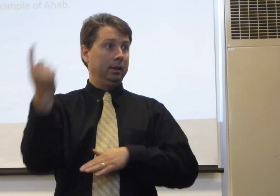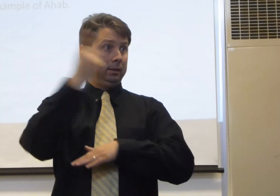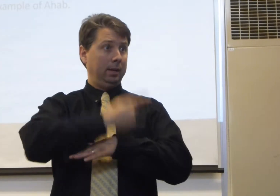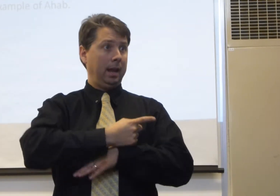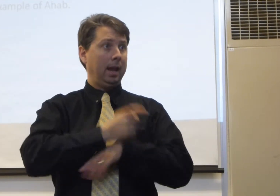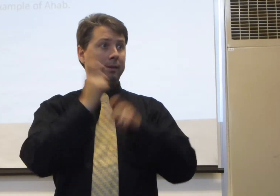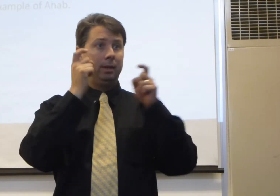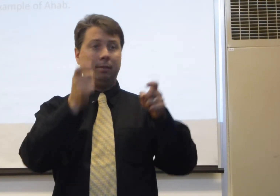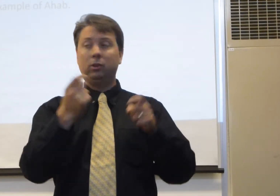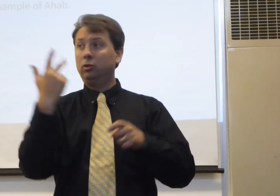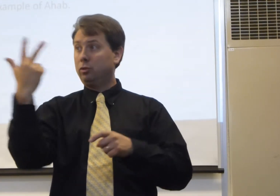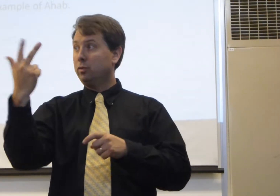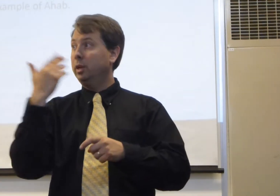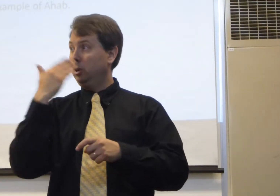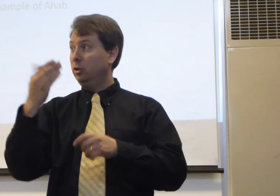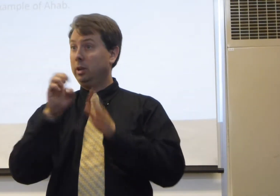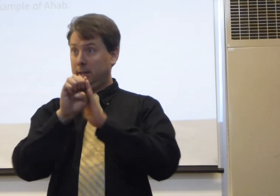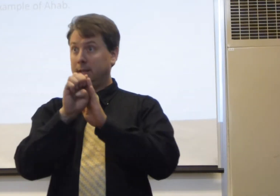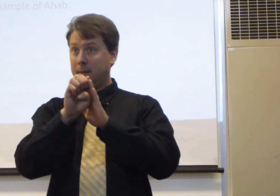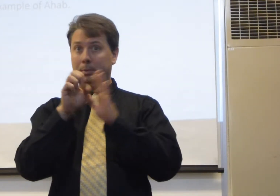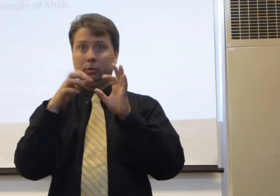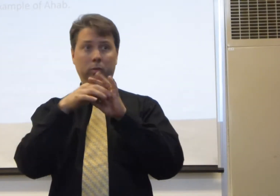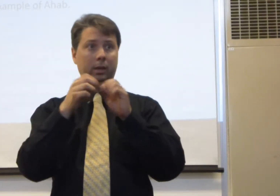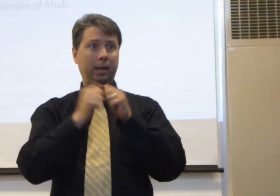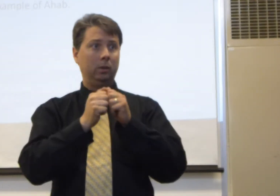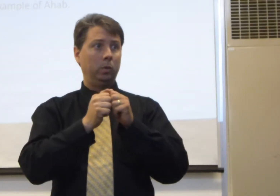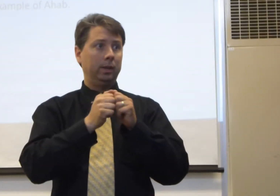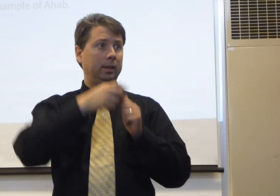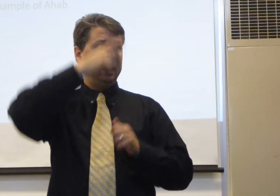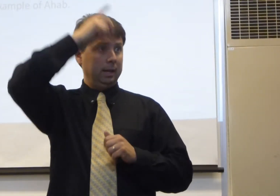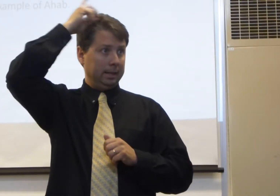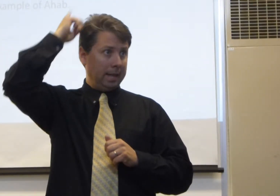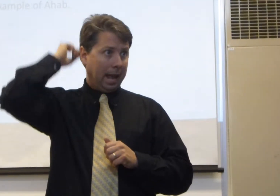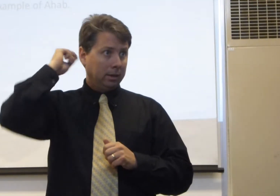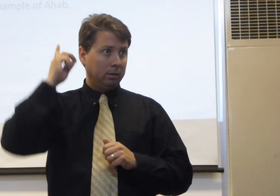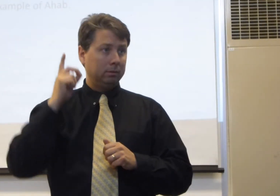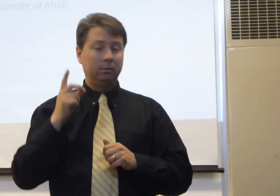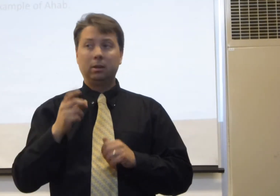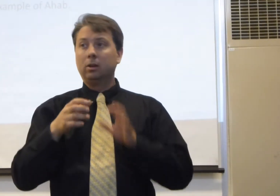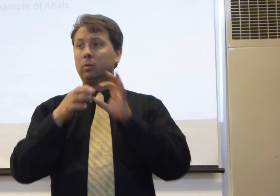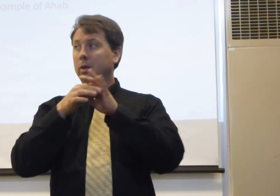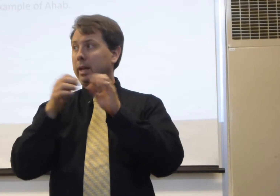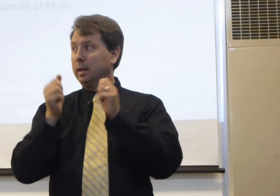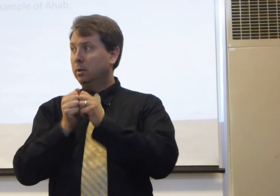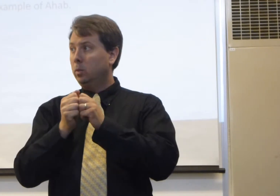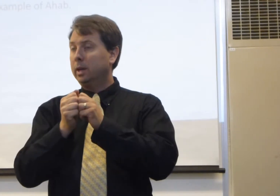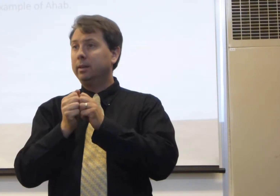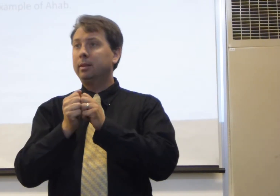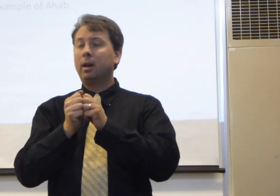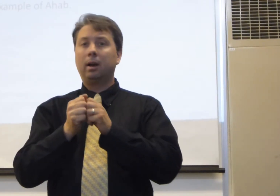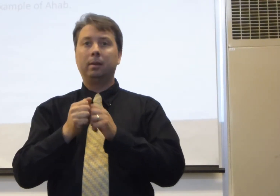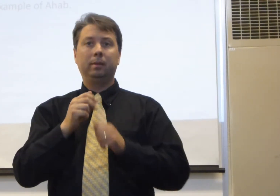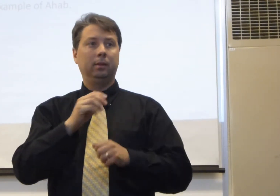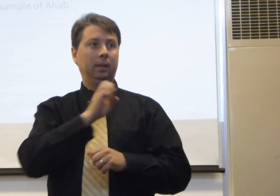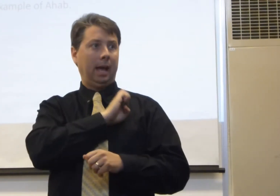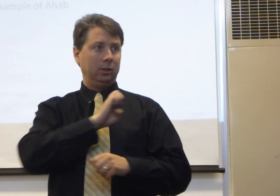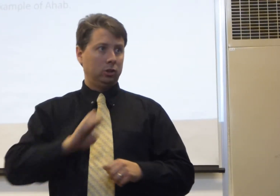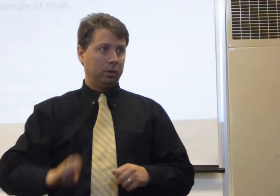Today, I've given you three good examples related with Daniel, related with Esther,